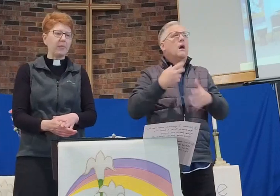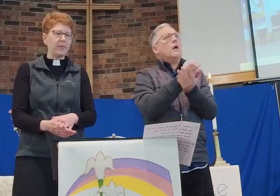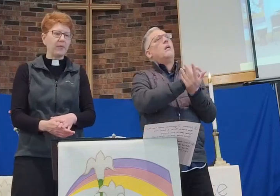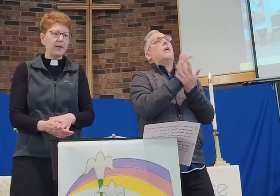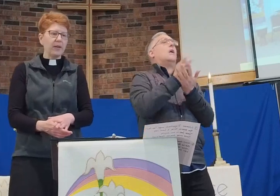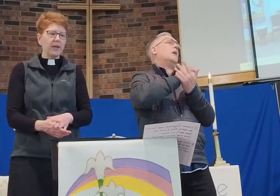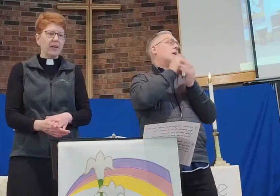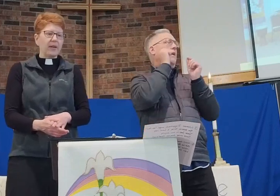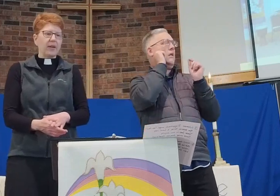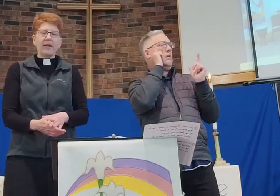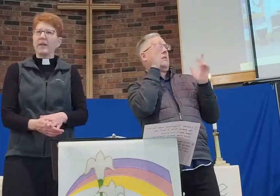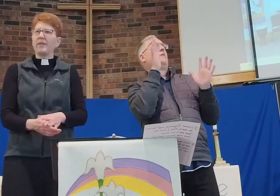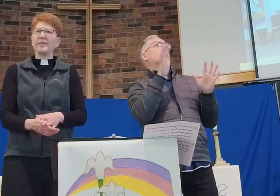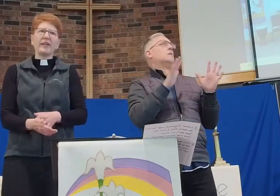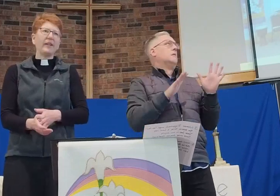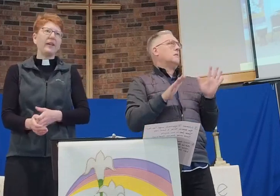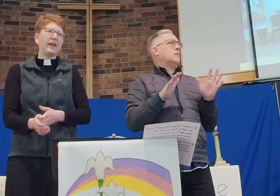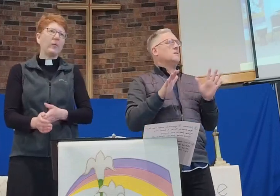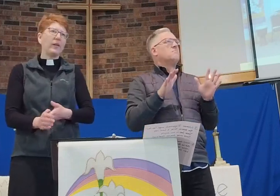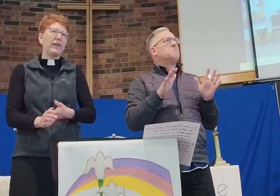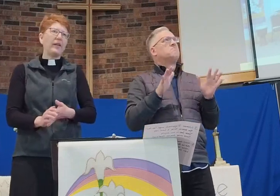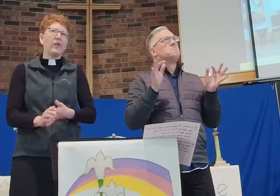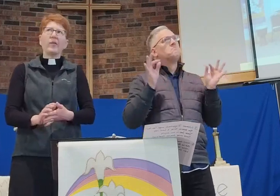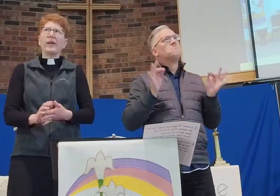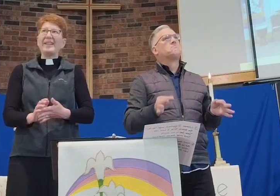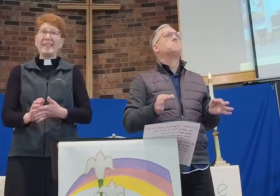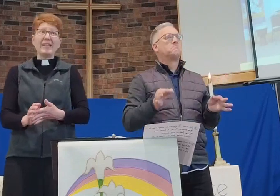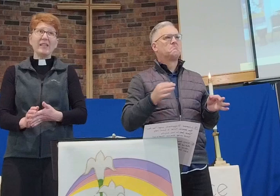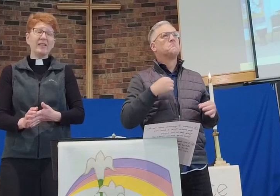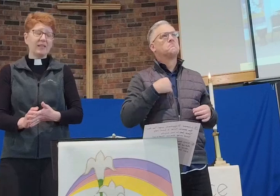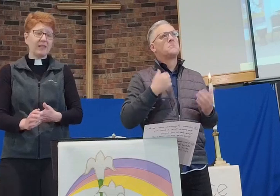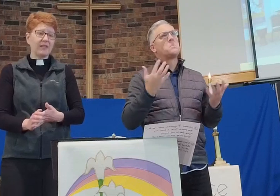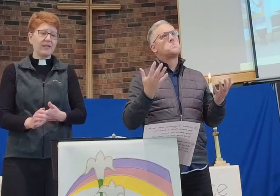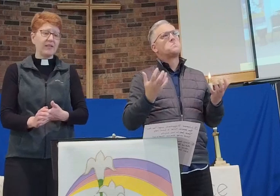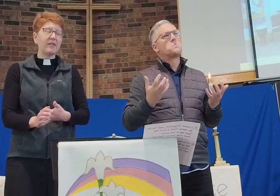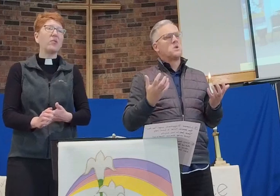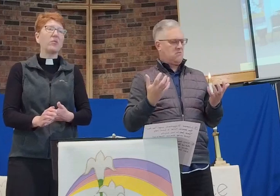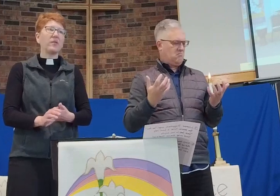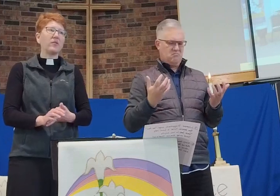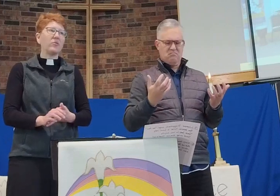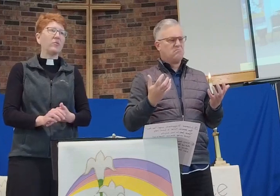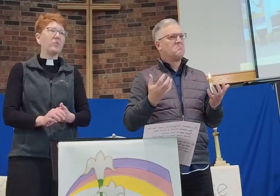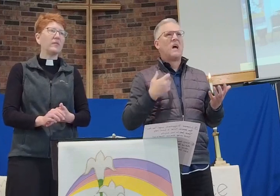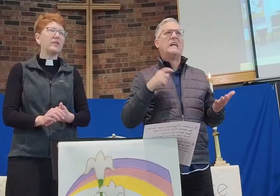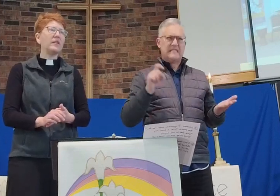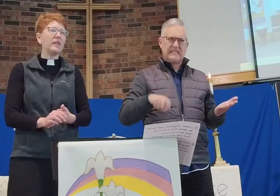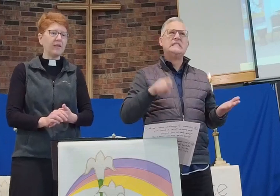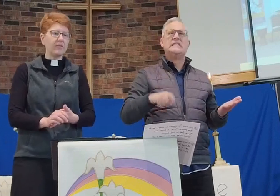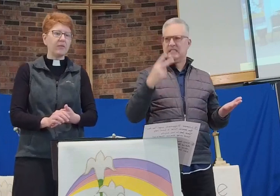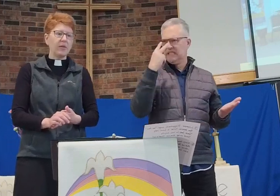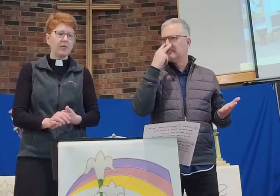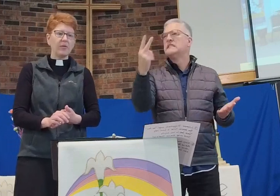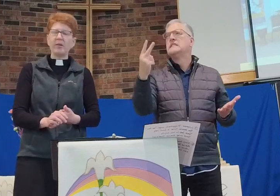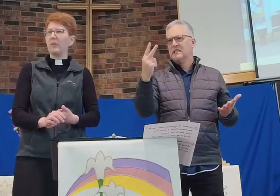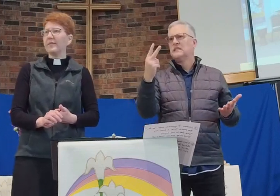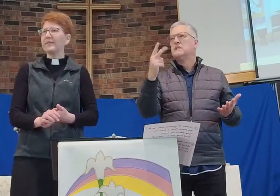and decided that I wanted, no, I needed, to go to the tomb to see where he was.